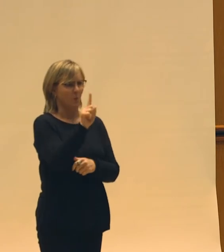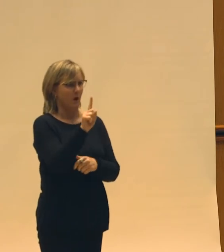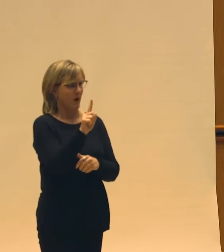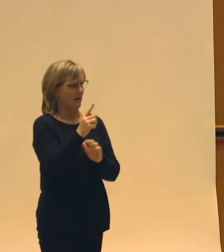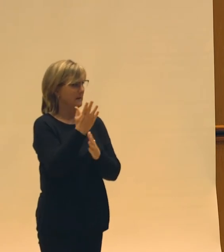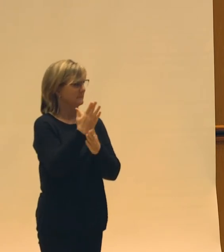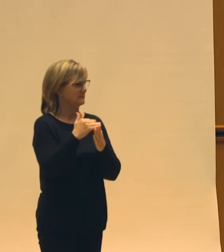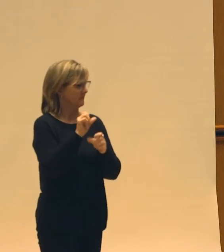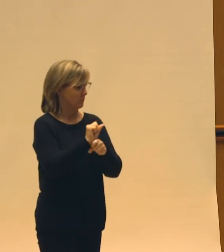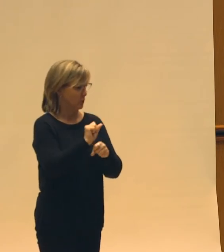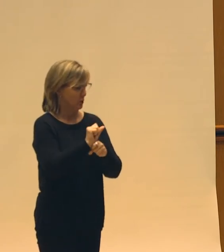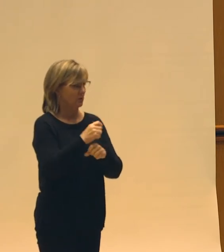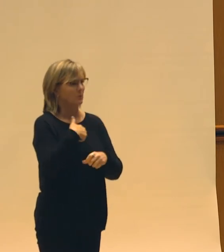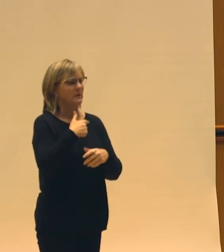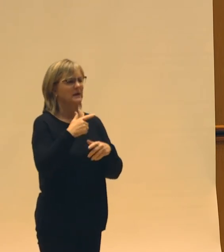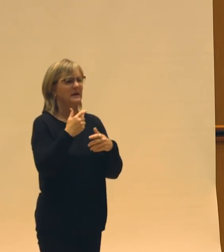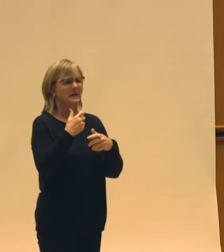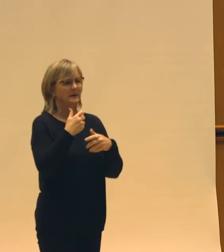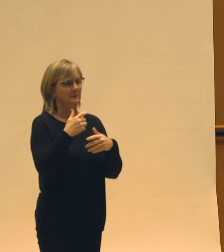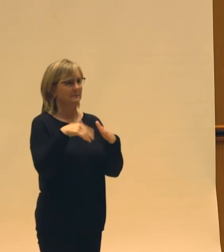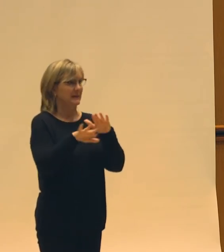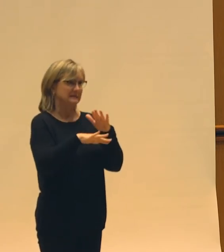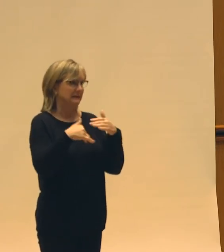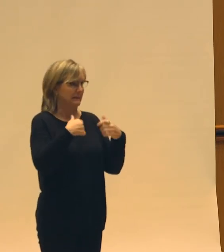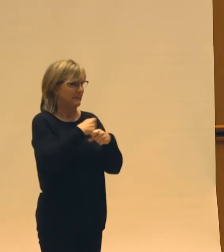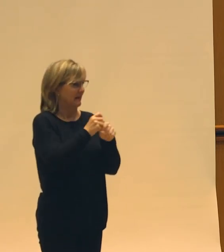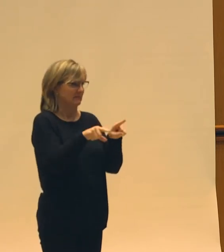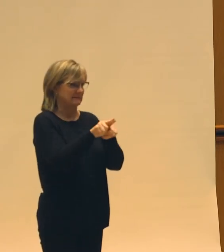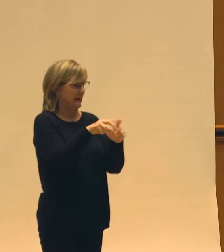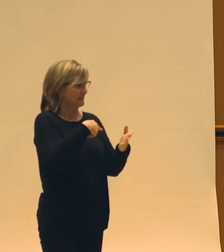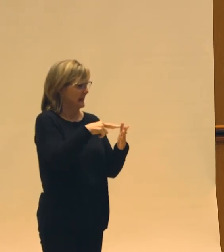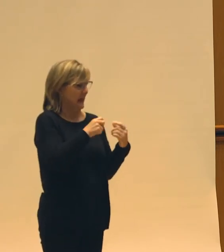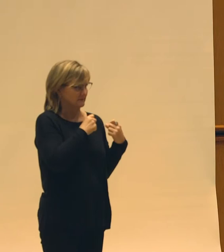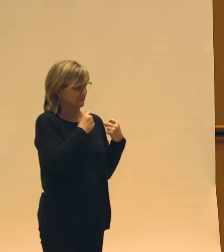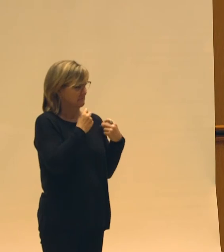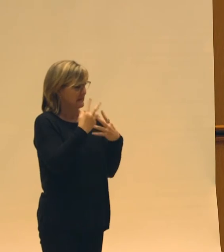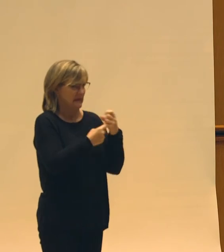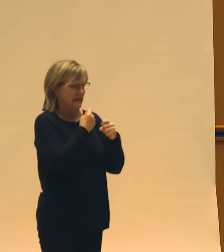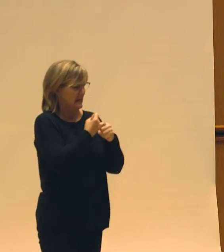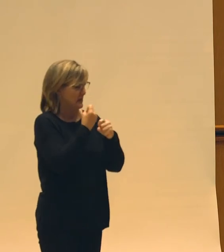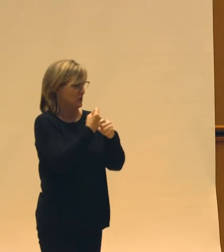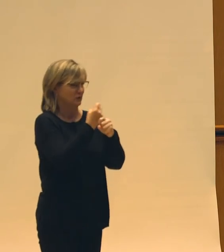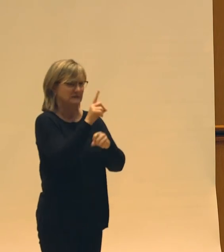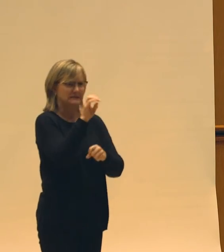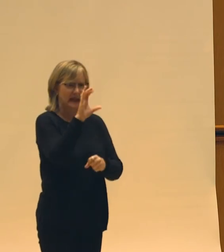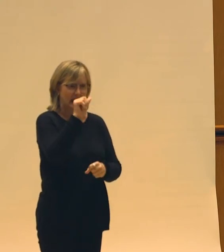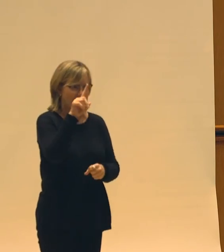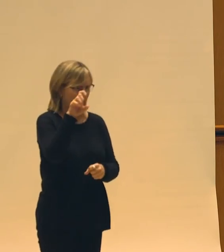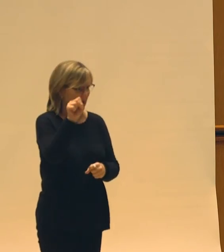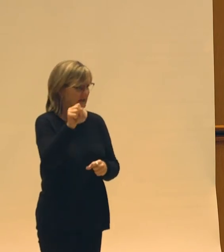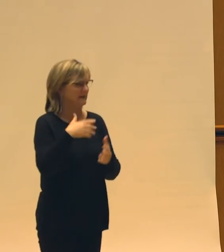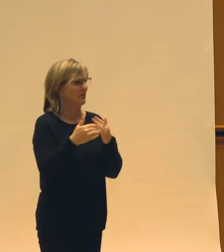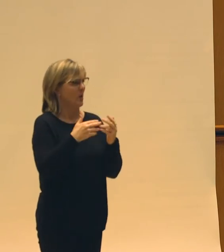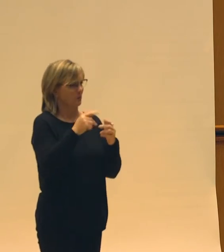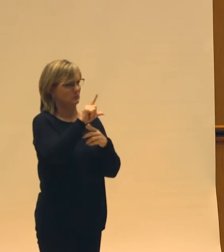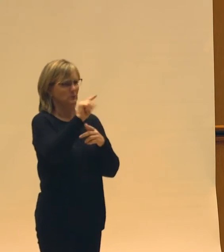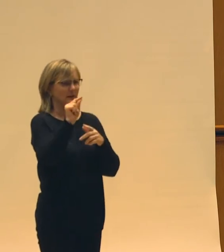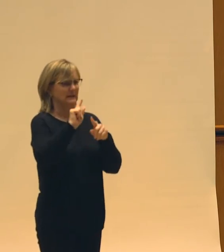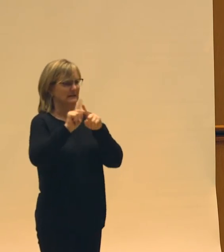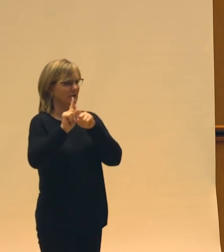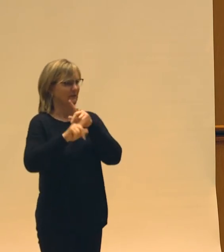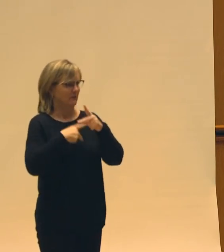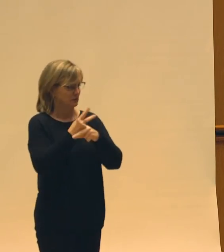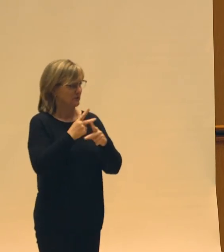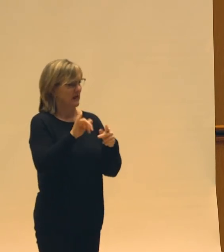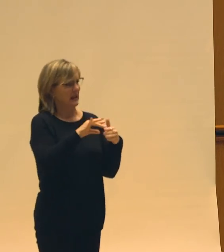We're often making the same dance for decades, even though it might have 20 manifestations. So that led me to the next work,